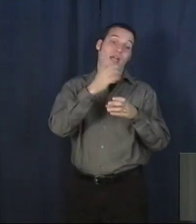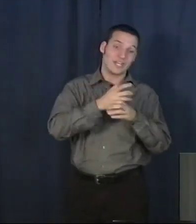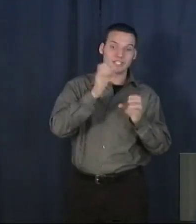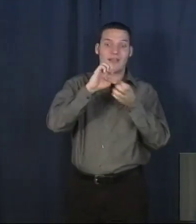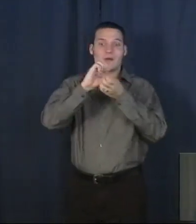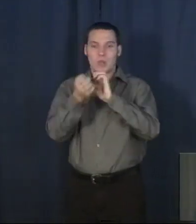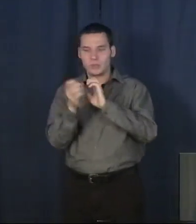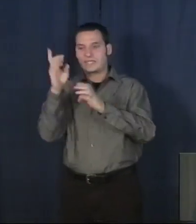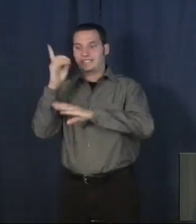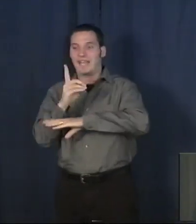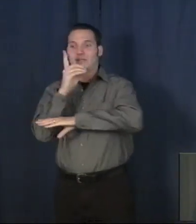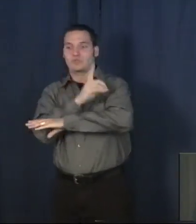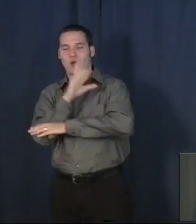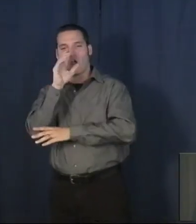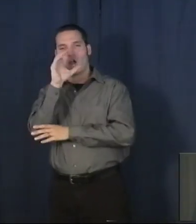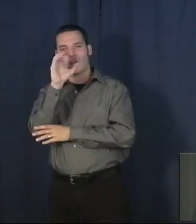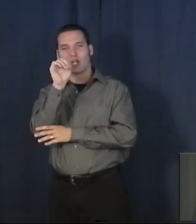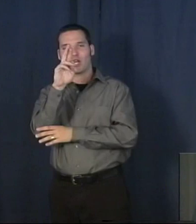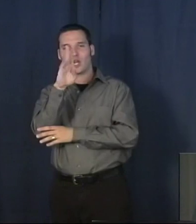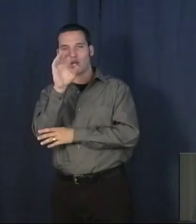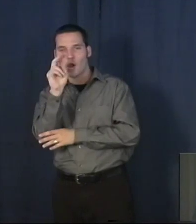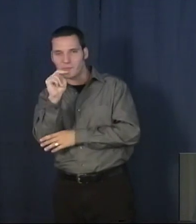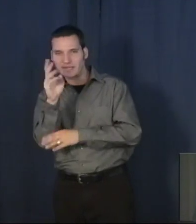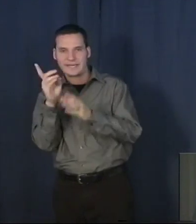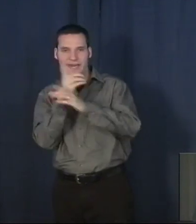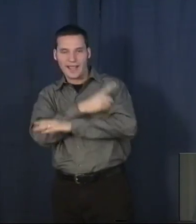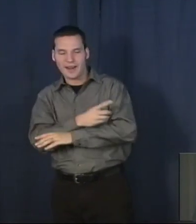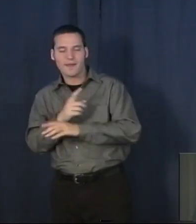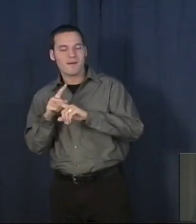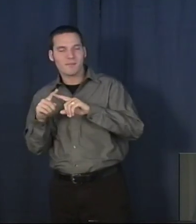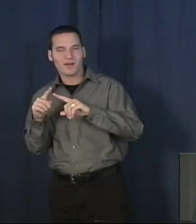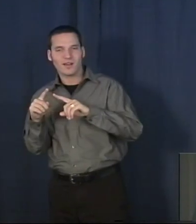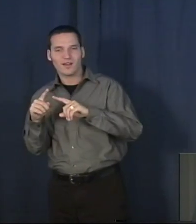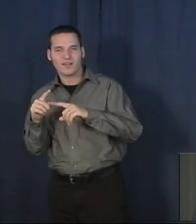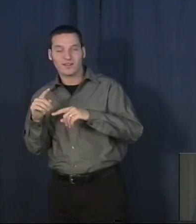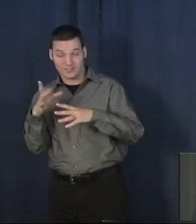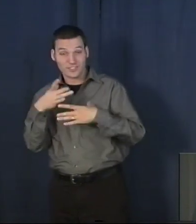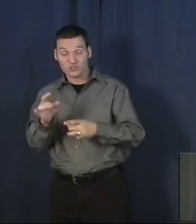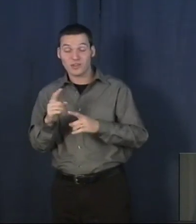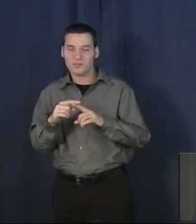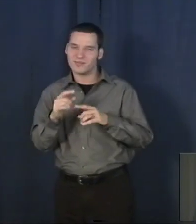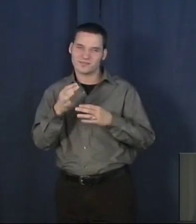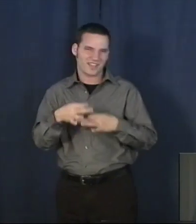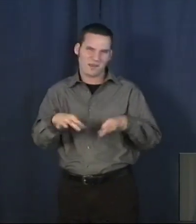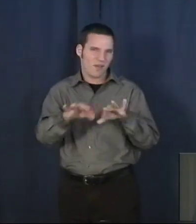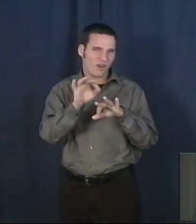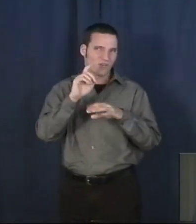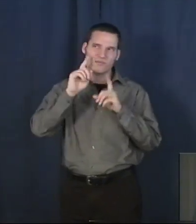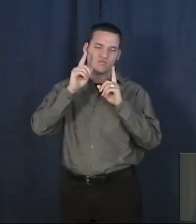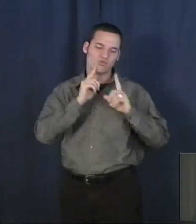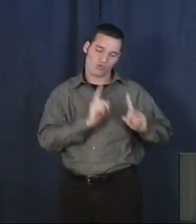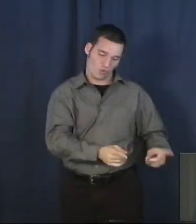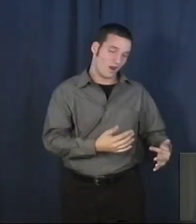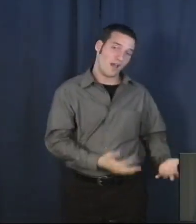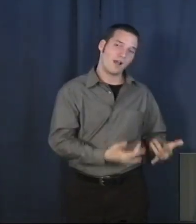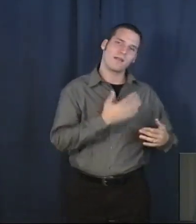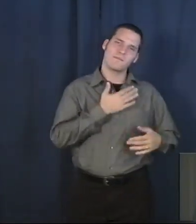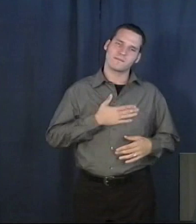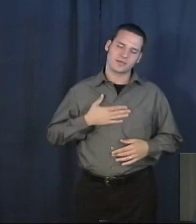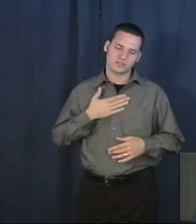dating and all those things that are interesting. But it's not going to matter if you go to hell. Please, check your heart. If you've not trusted Christ as your Savior,